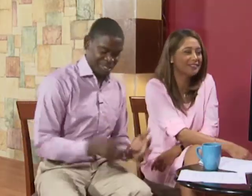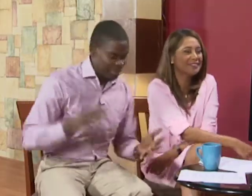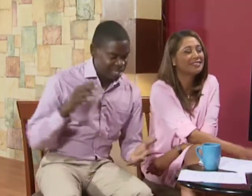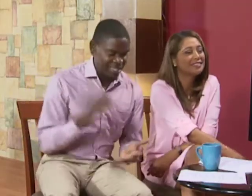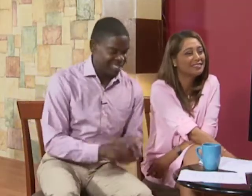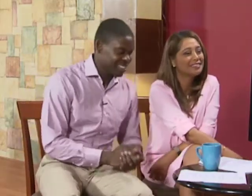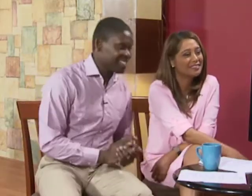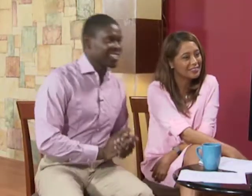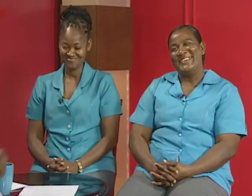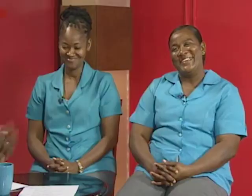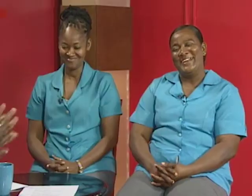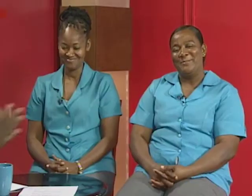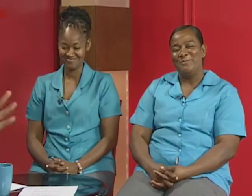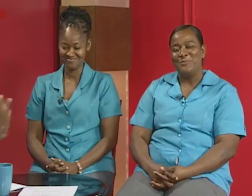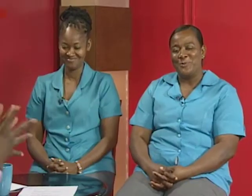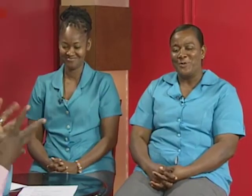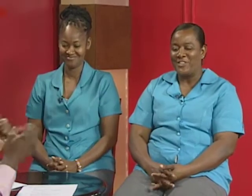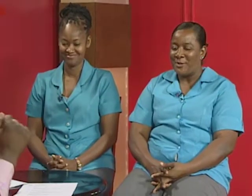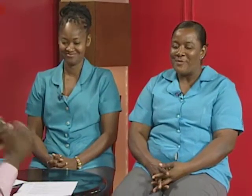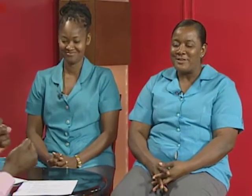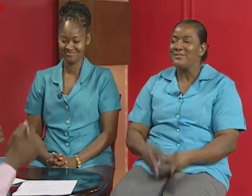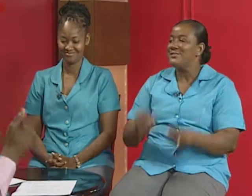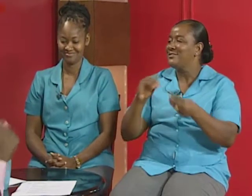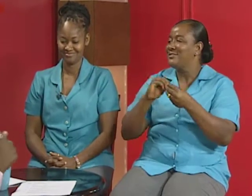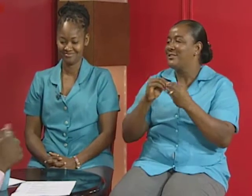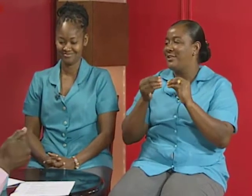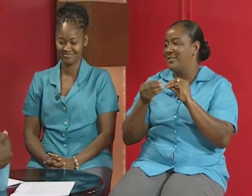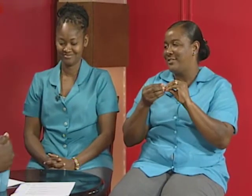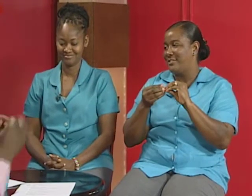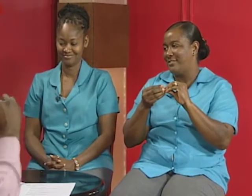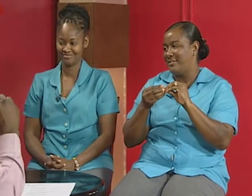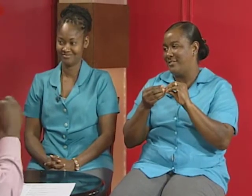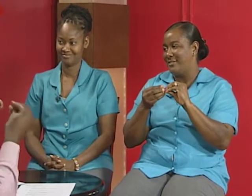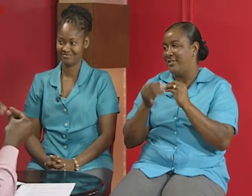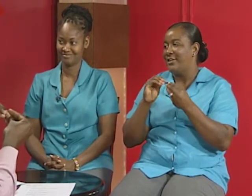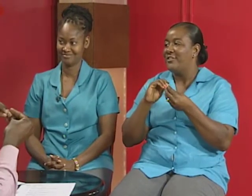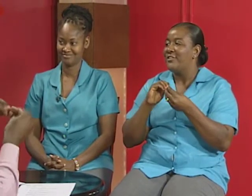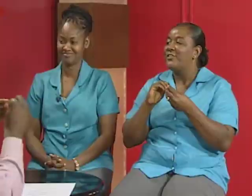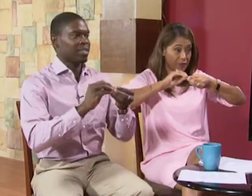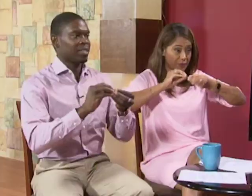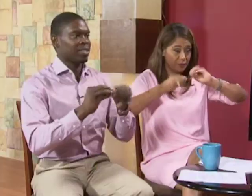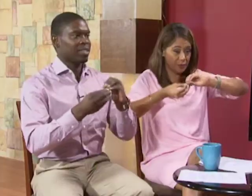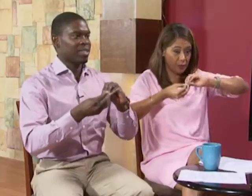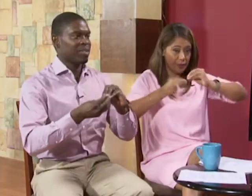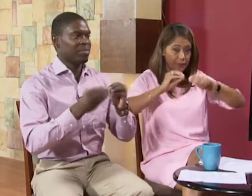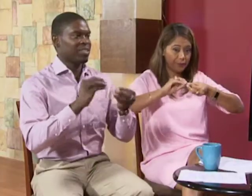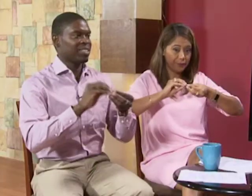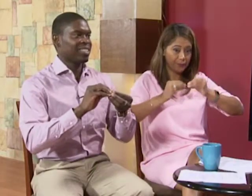okay um well numbers this is how you say numbers numbers okay right